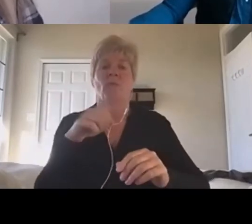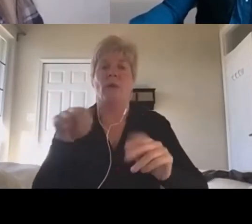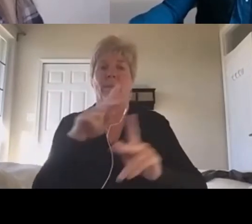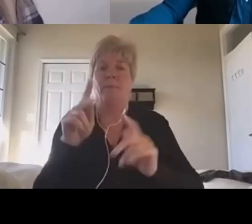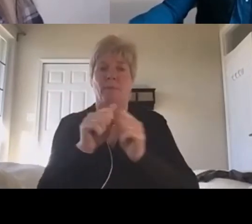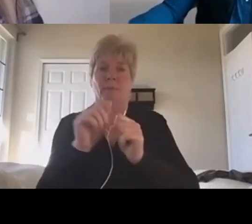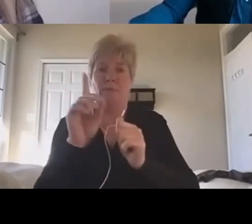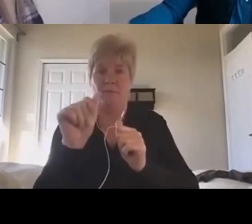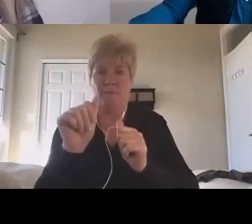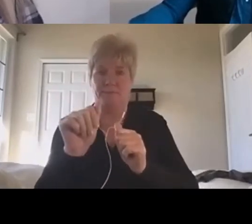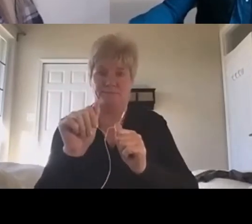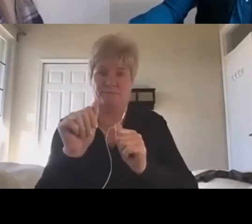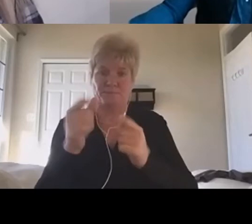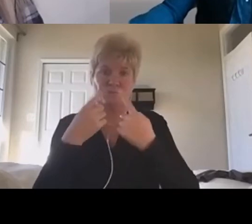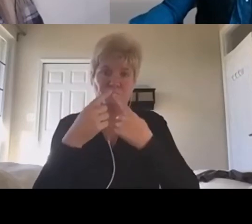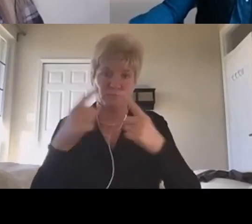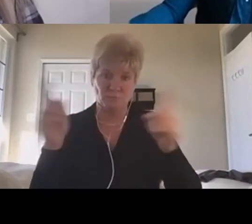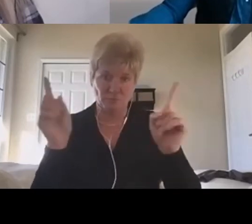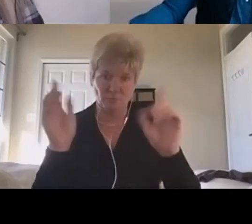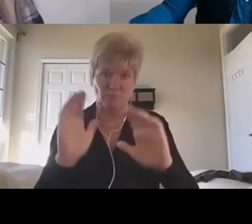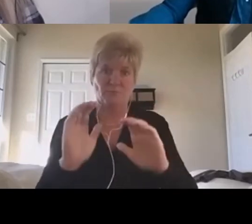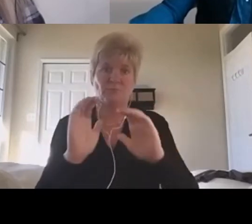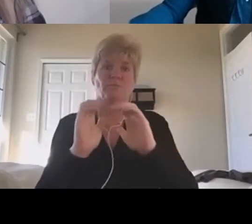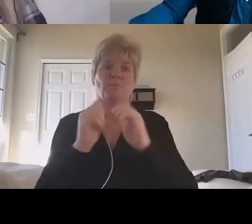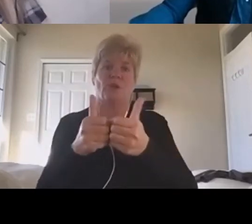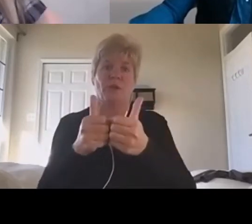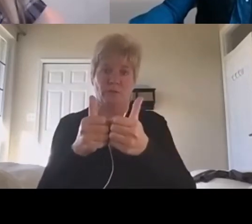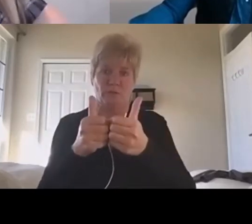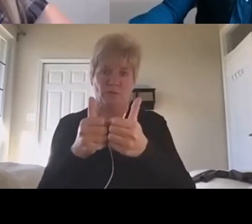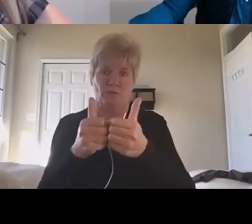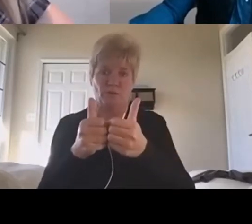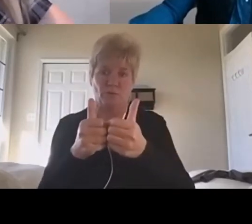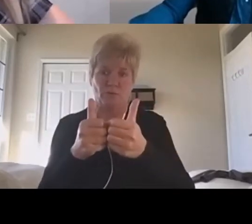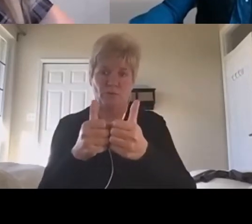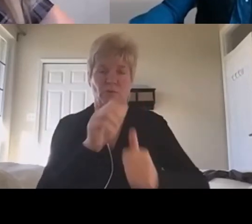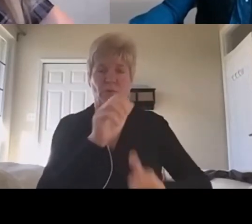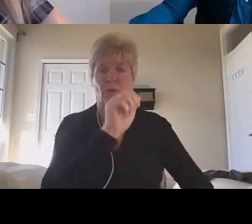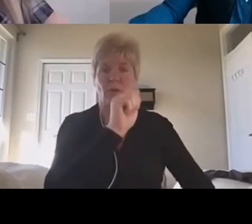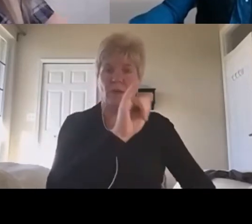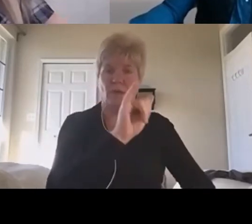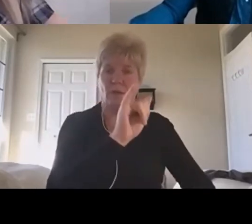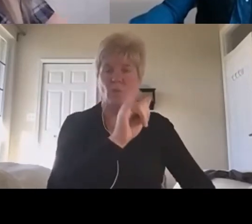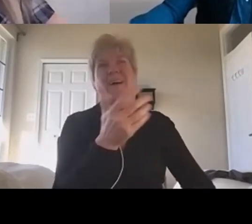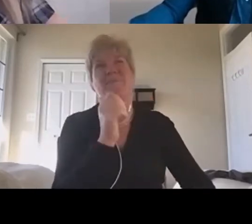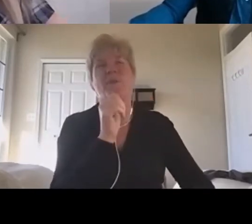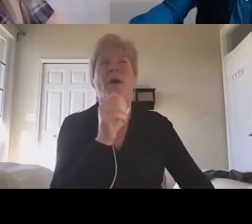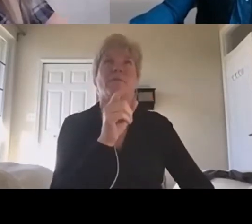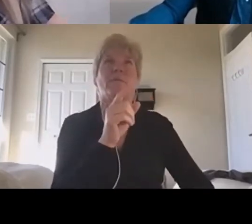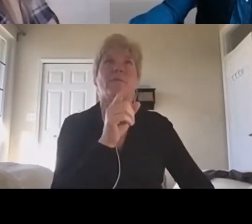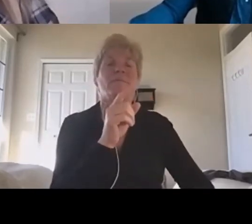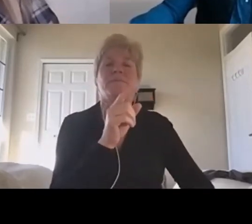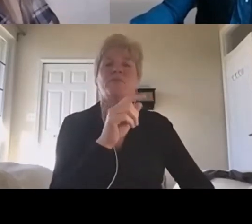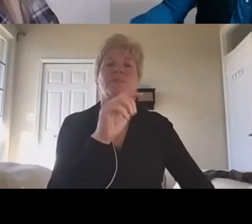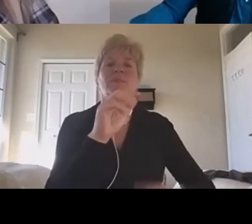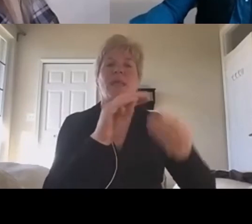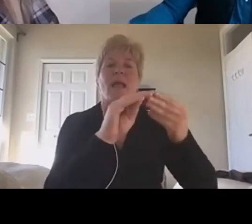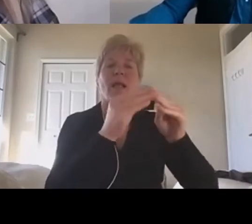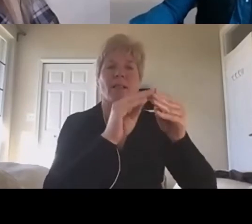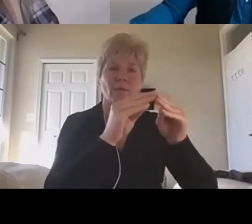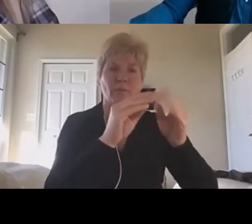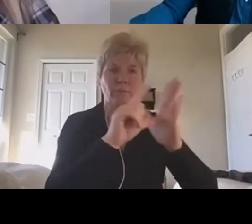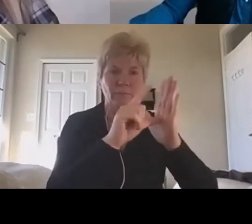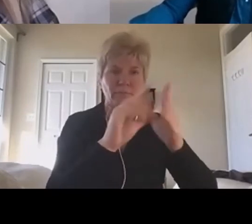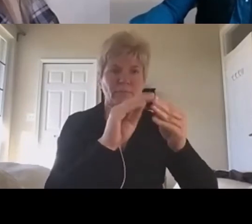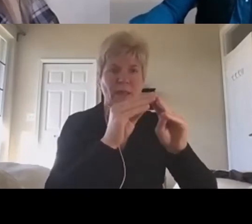challenge the use of AI, or no, not even AI, the use of algorithms for